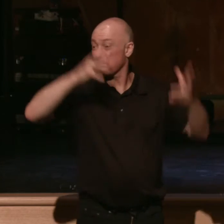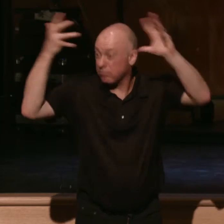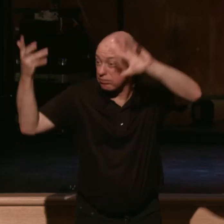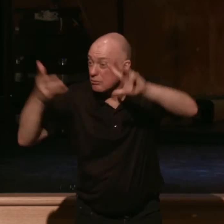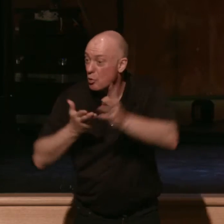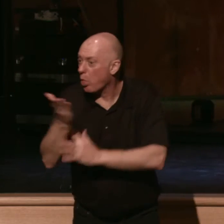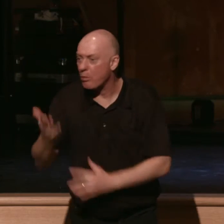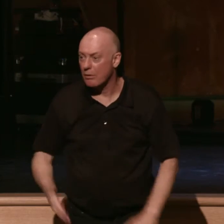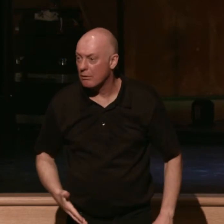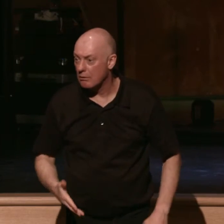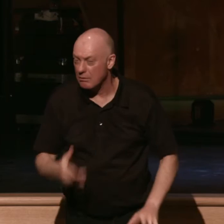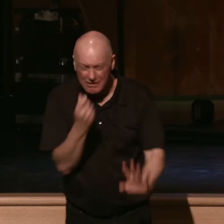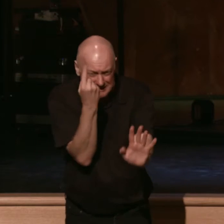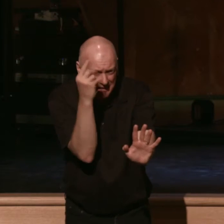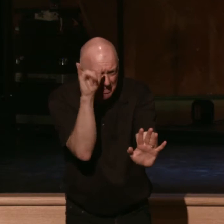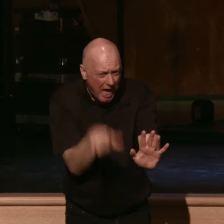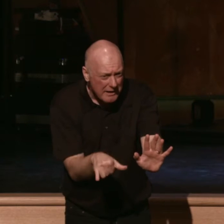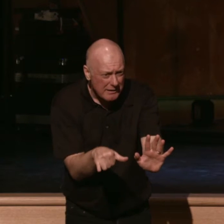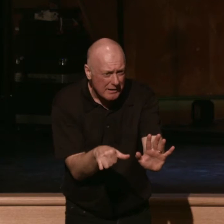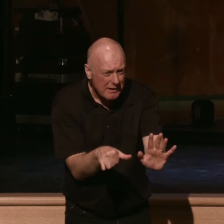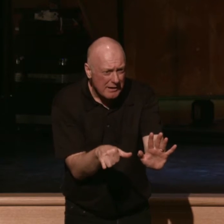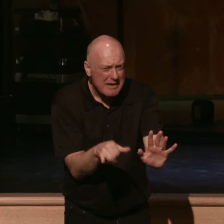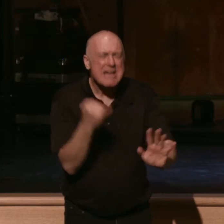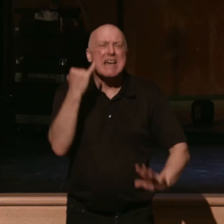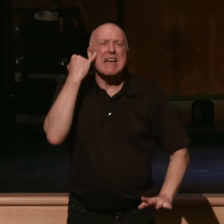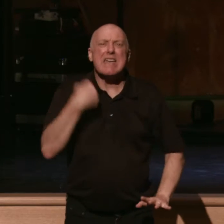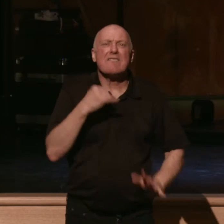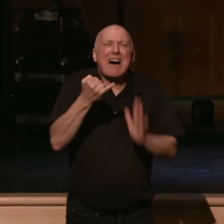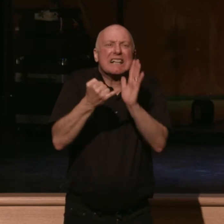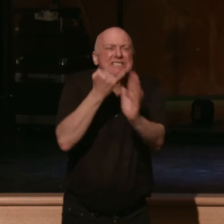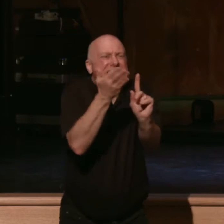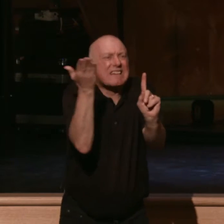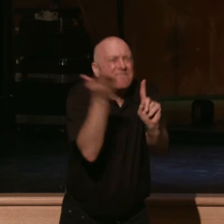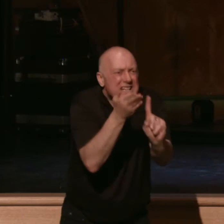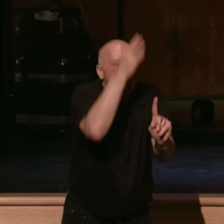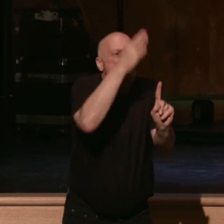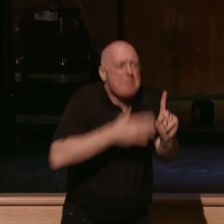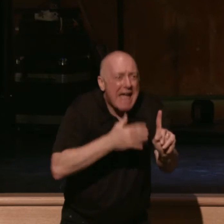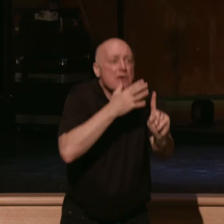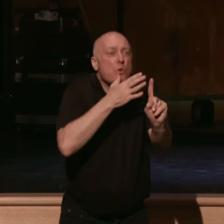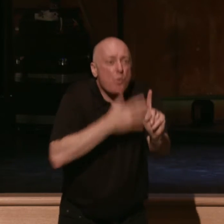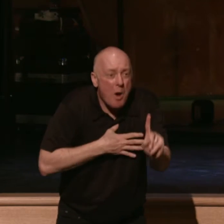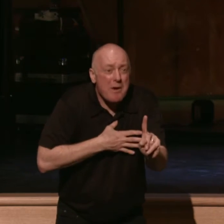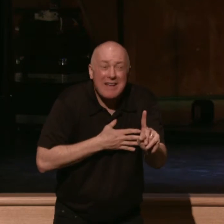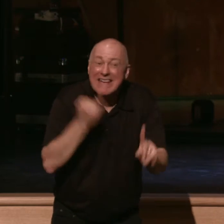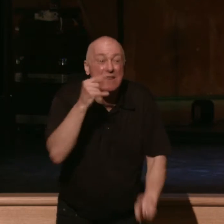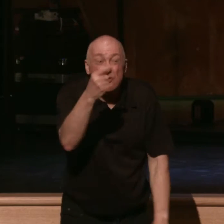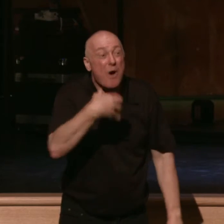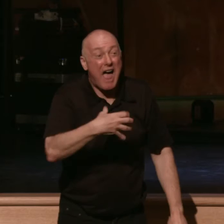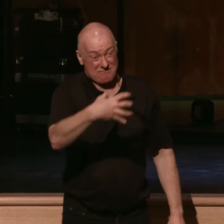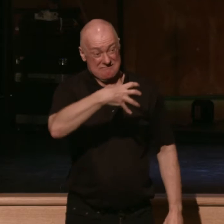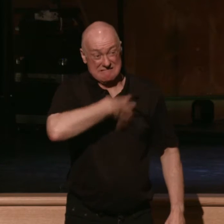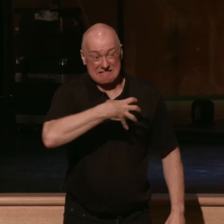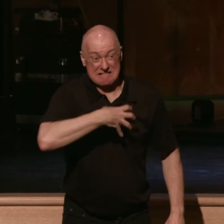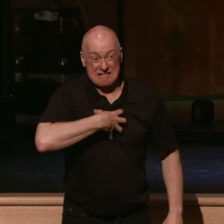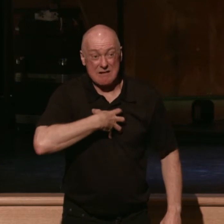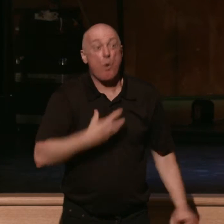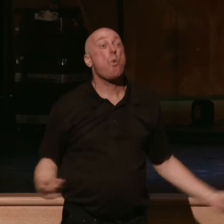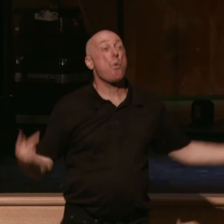You get this? If I could just convince men and women that a murmuring spirit is greater affliction than any